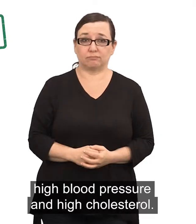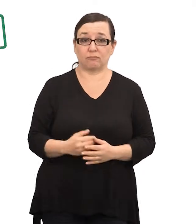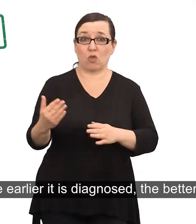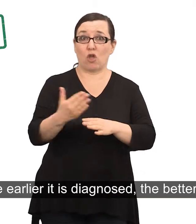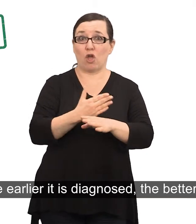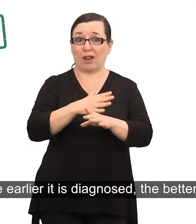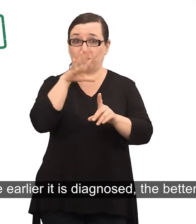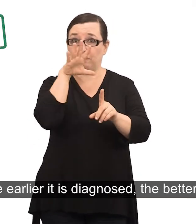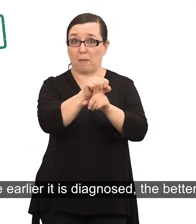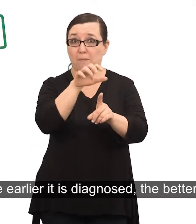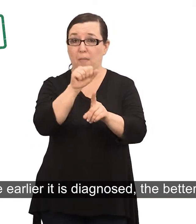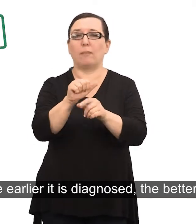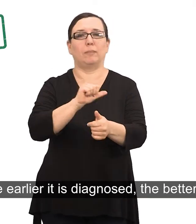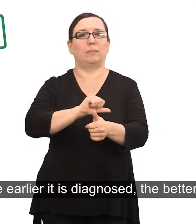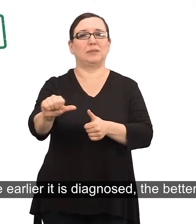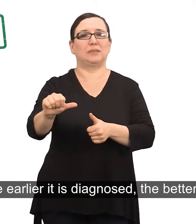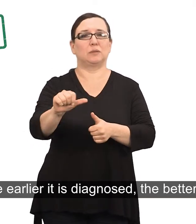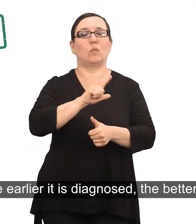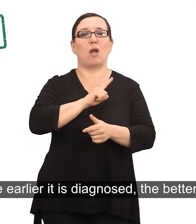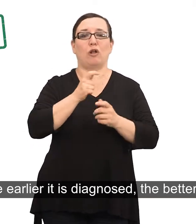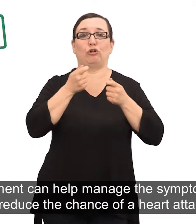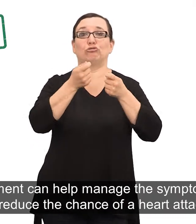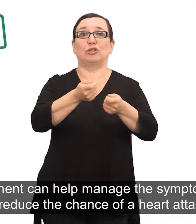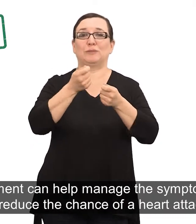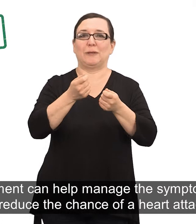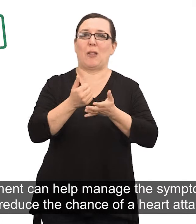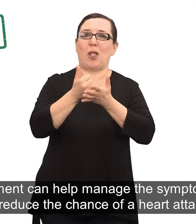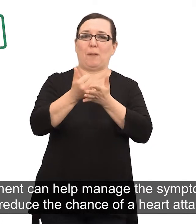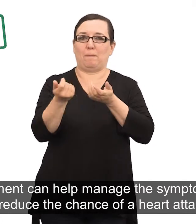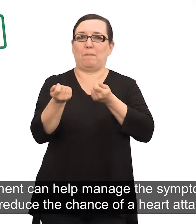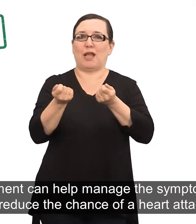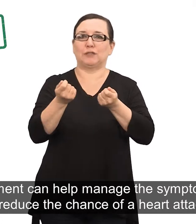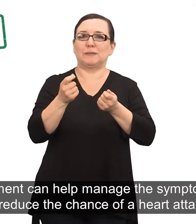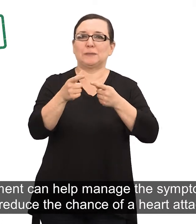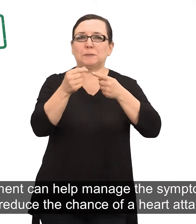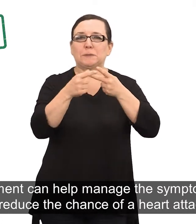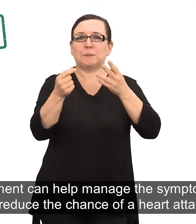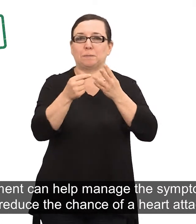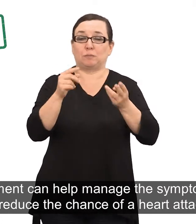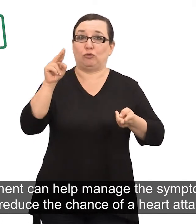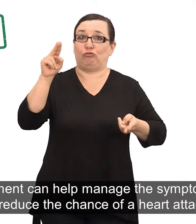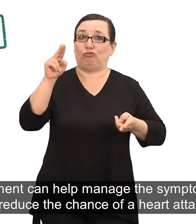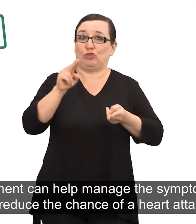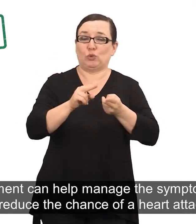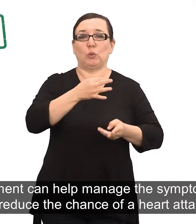The earlier it is diagnosed, the better. Treatment can help manage the symptoms and reduce the chance of a heart attack.